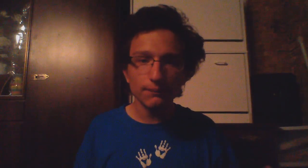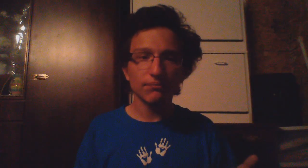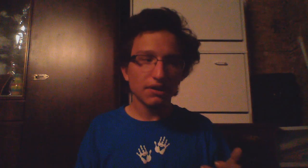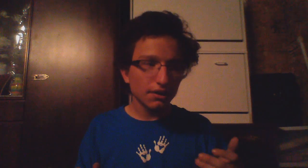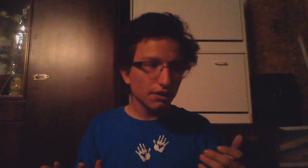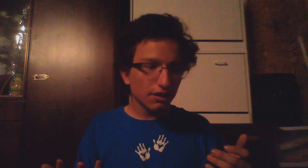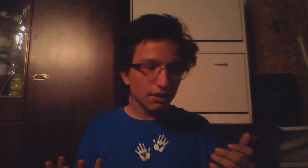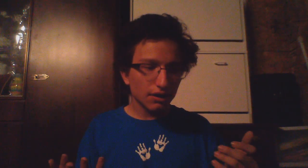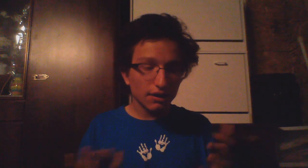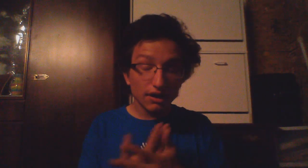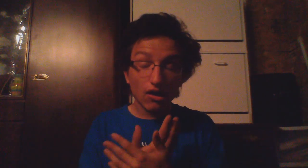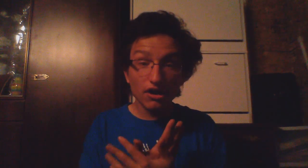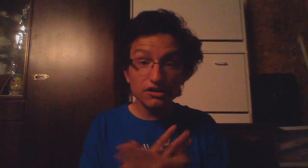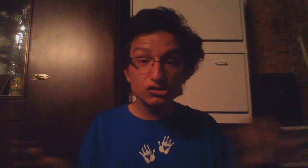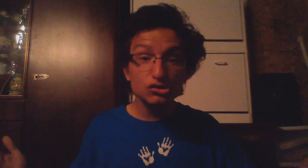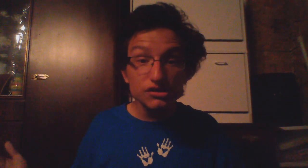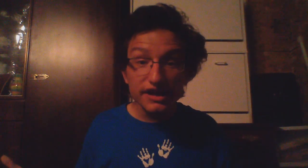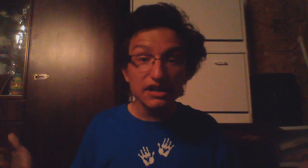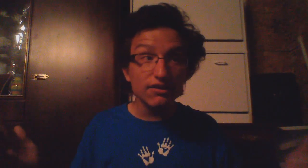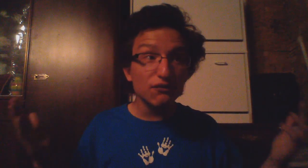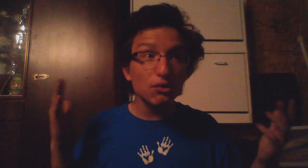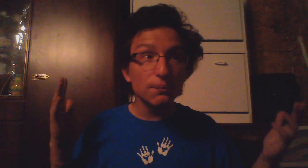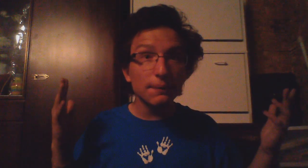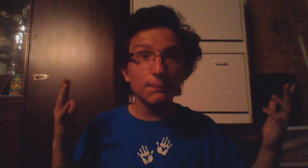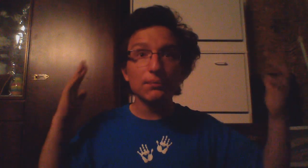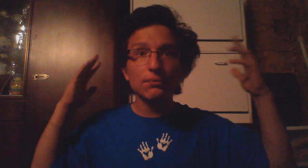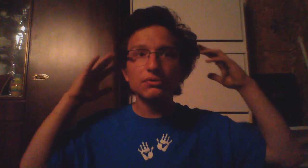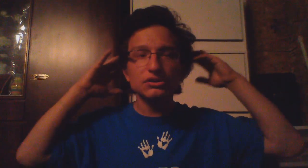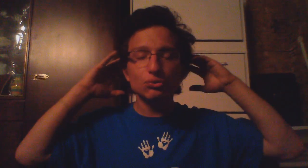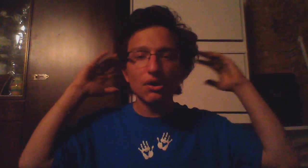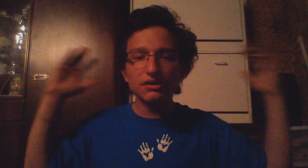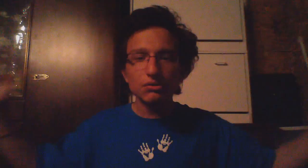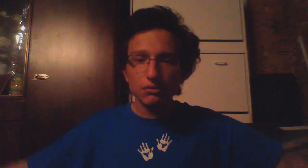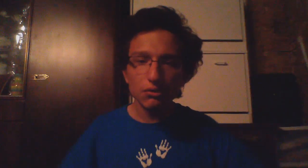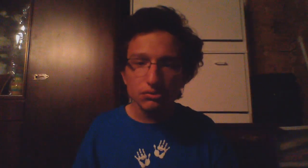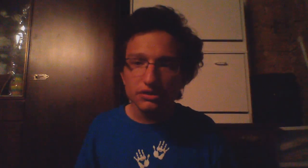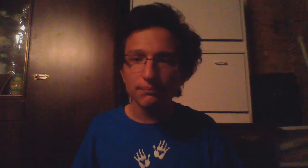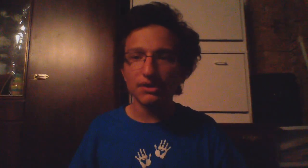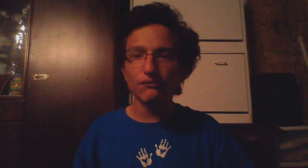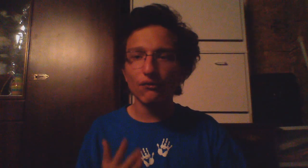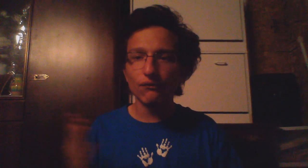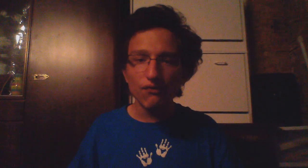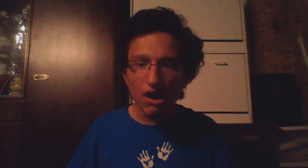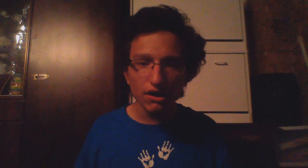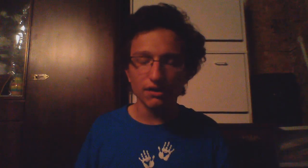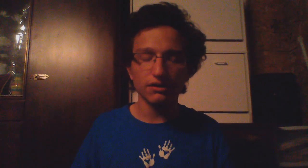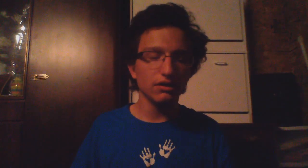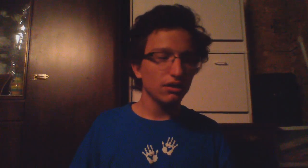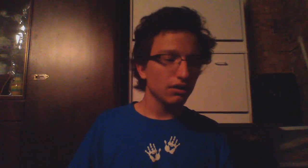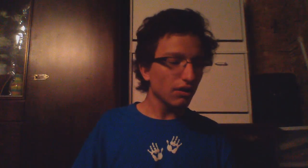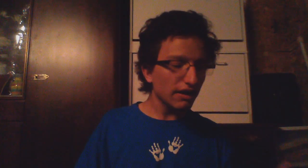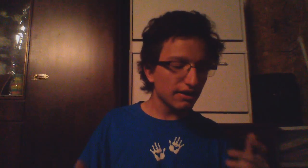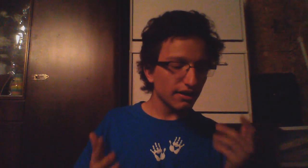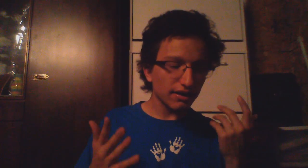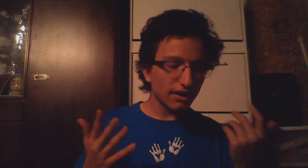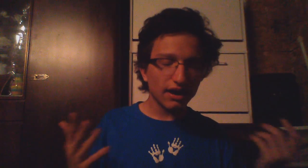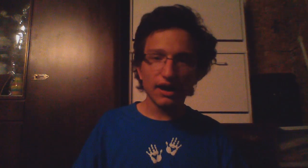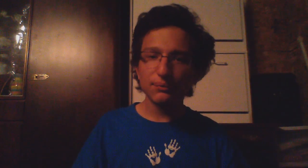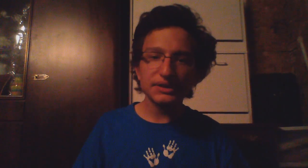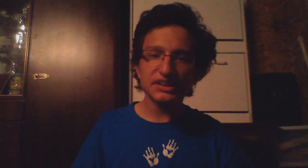is great for people who just want to do something for fun like I wish